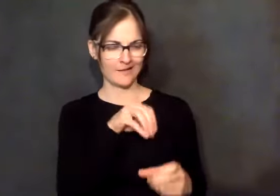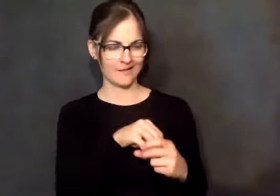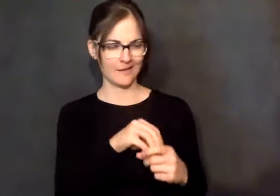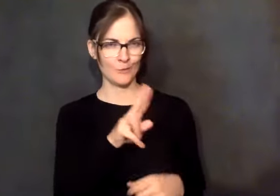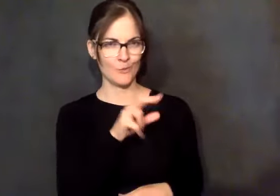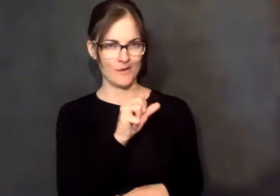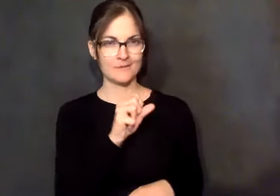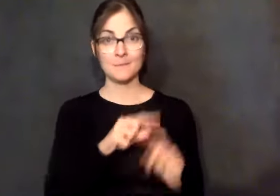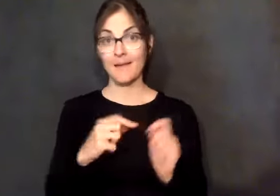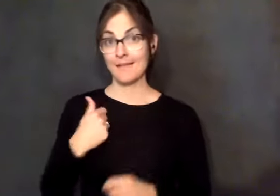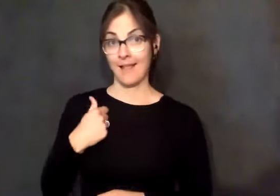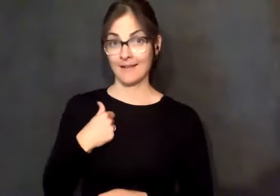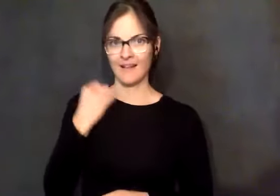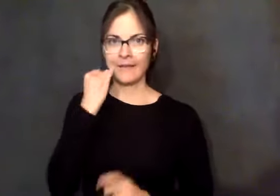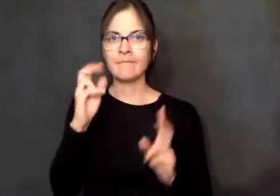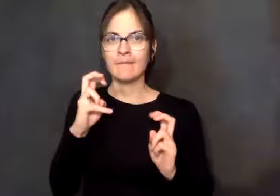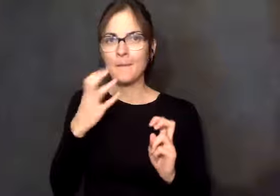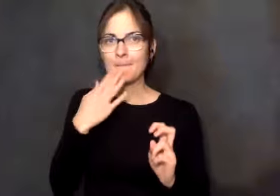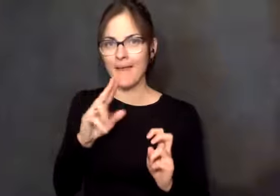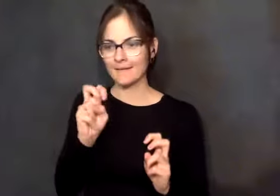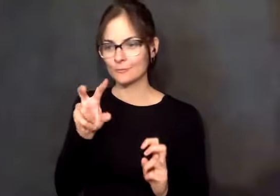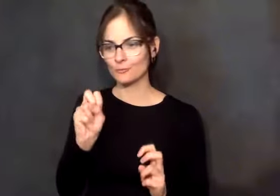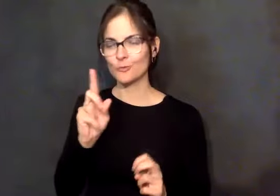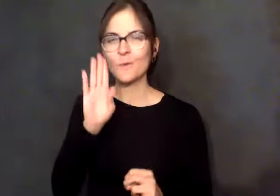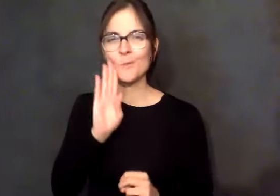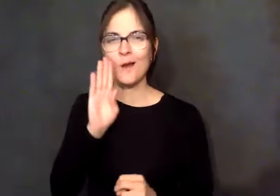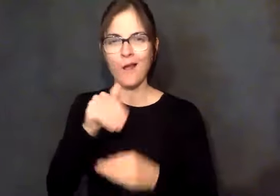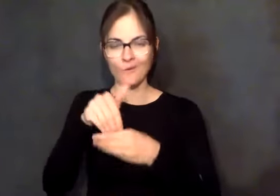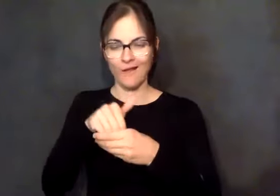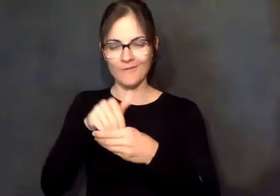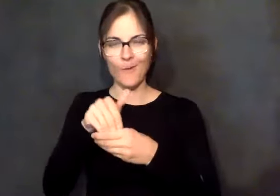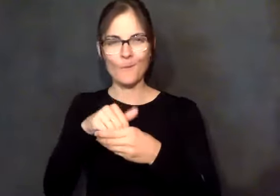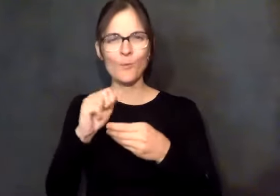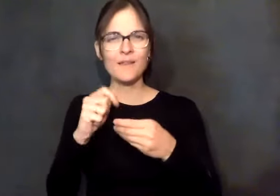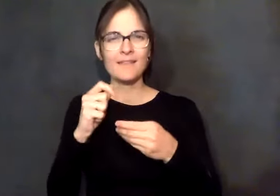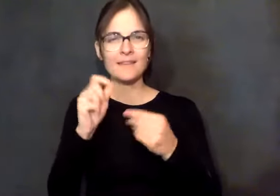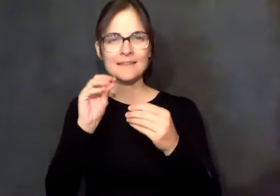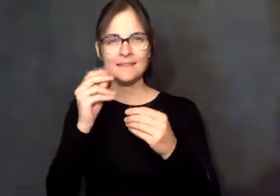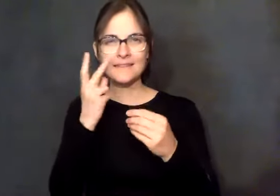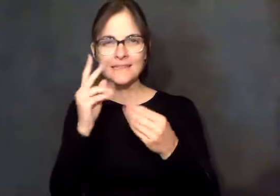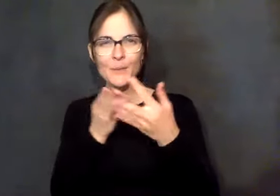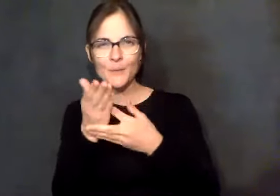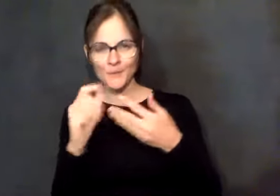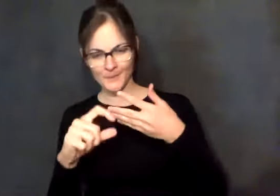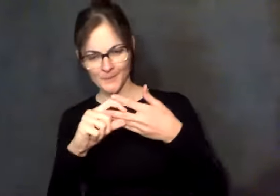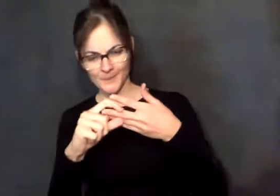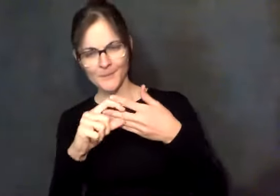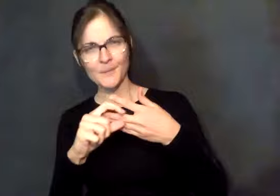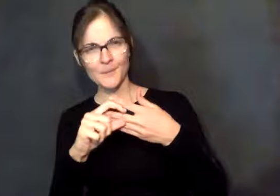in them. I heard somebody say one time, I've never heard a good thing arrive in a brown envelope with a window. And so there would be these notices saying, you know,